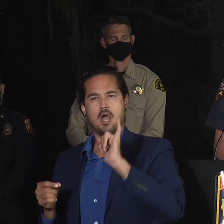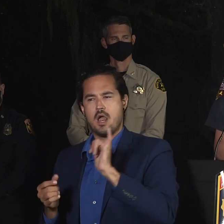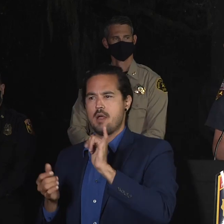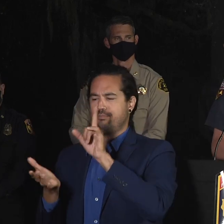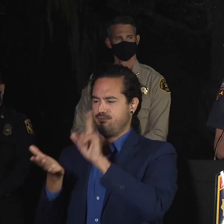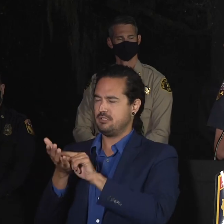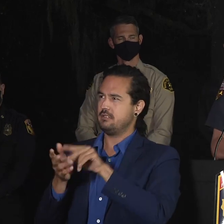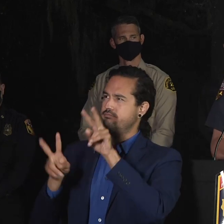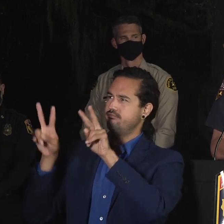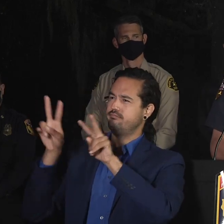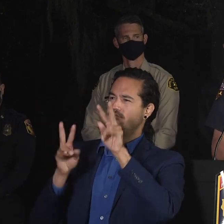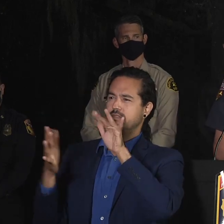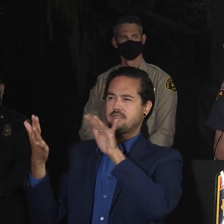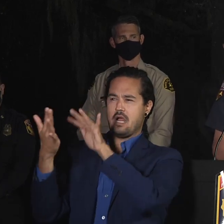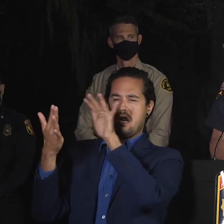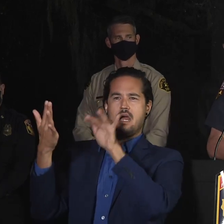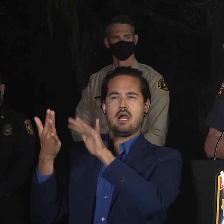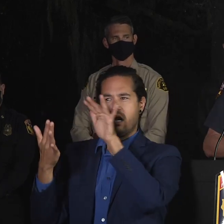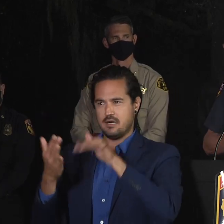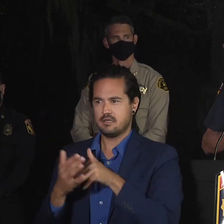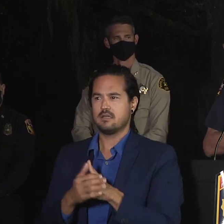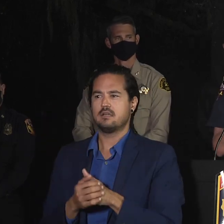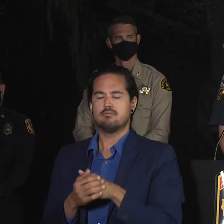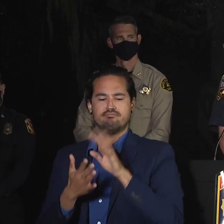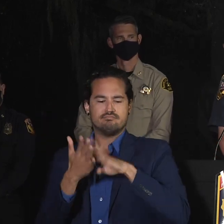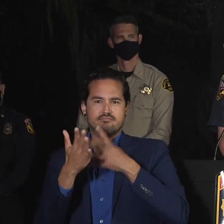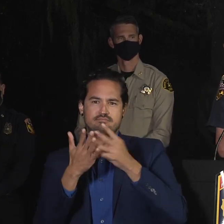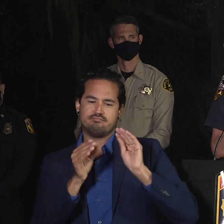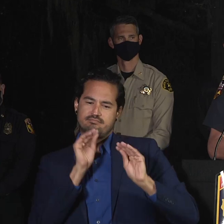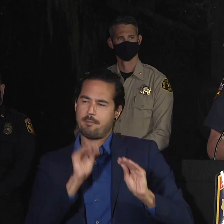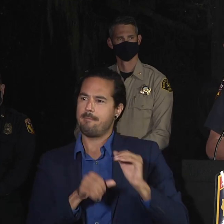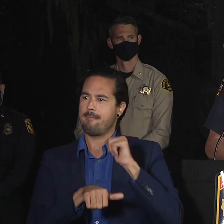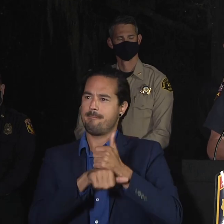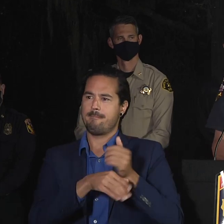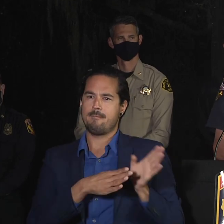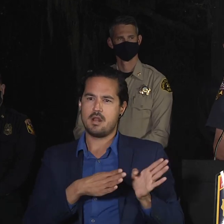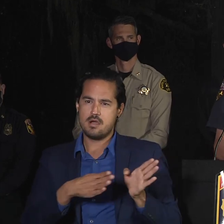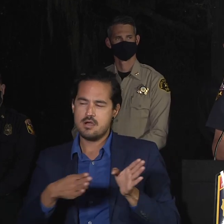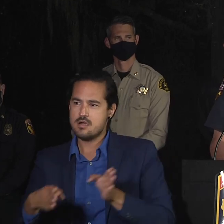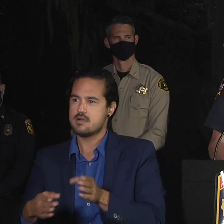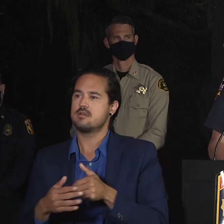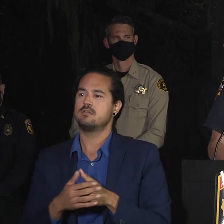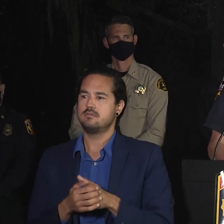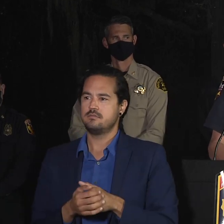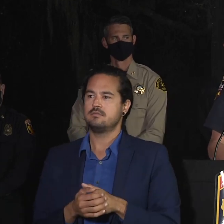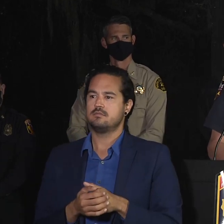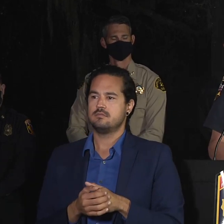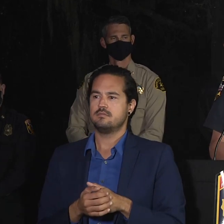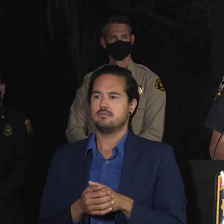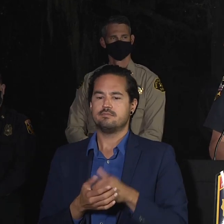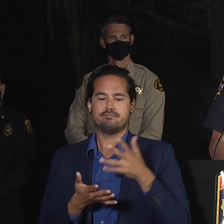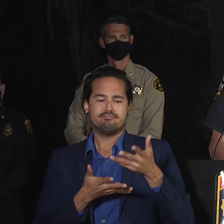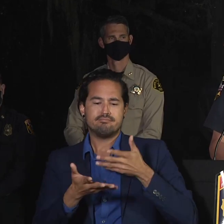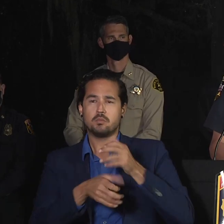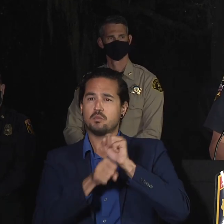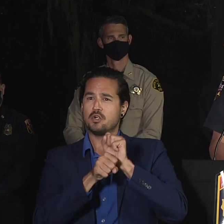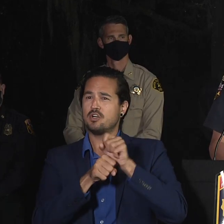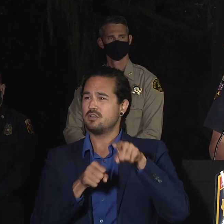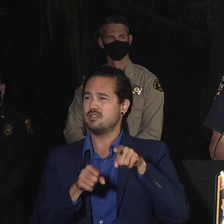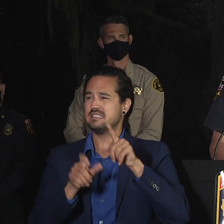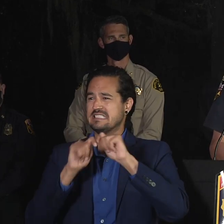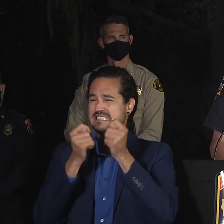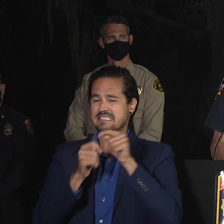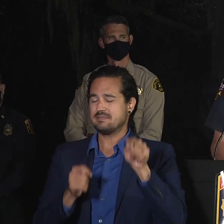forward? We've had great weather, like you said, we've had a lot of production because of that weather. We are moving into a very drier